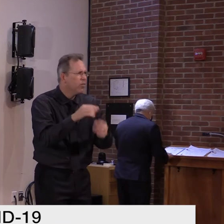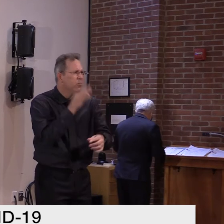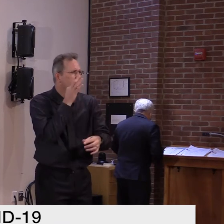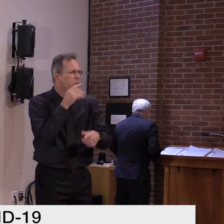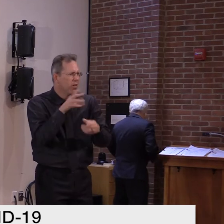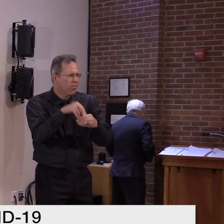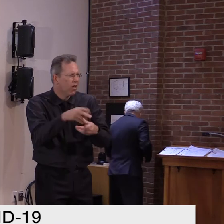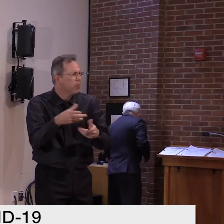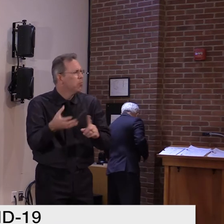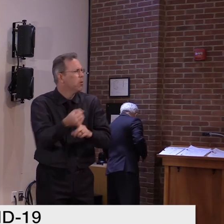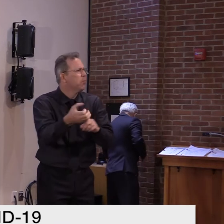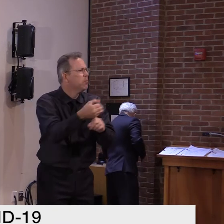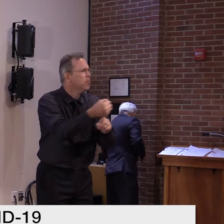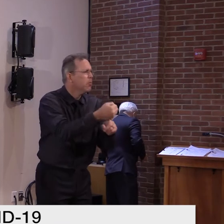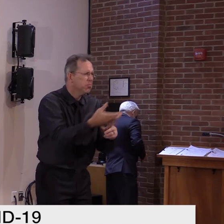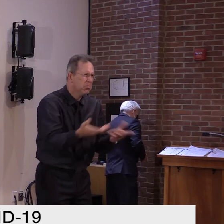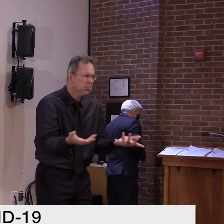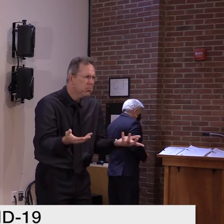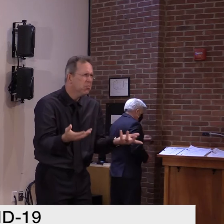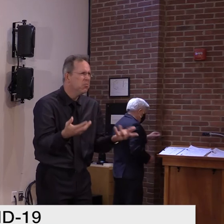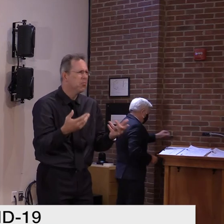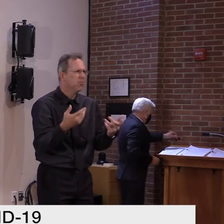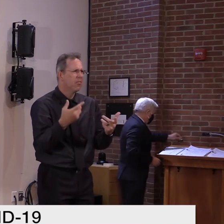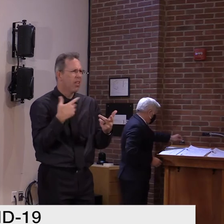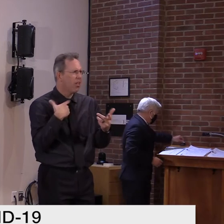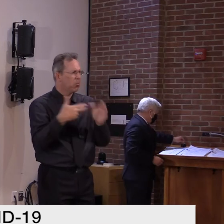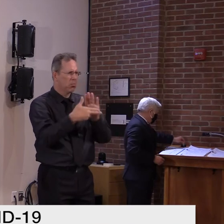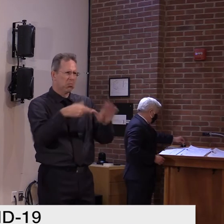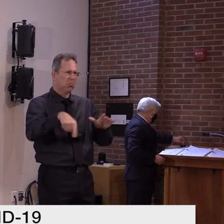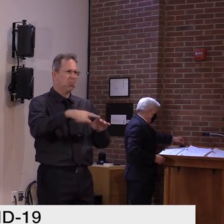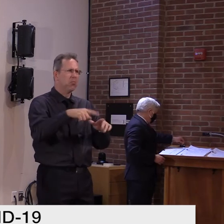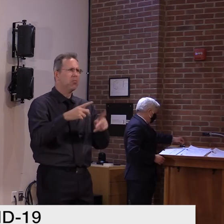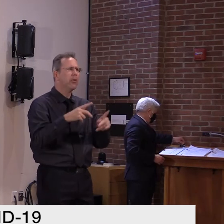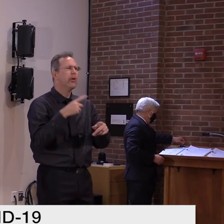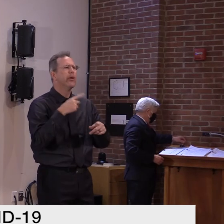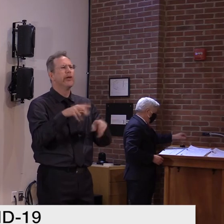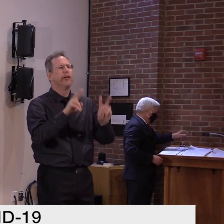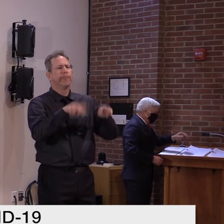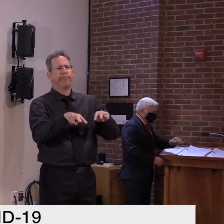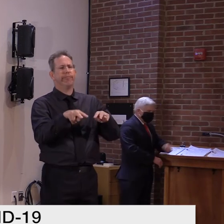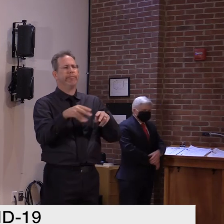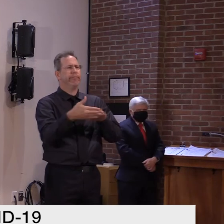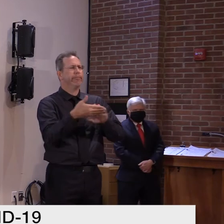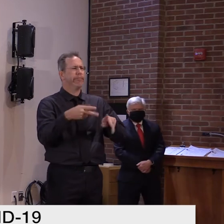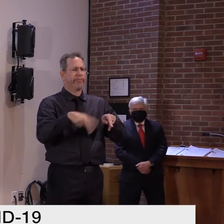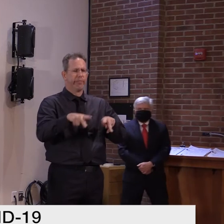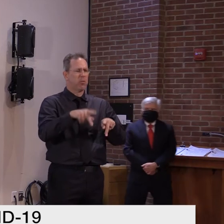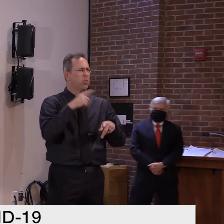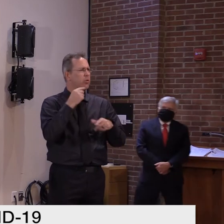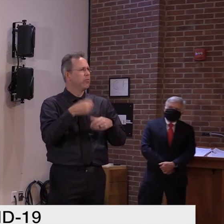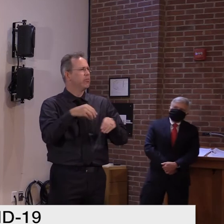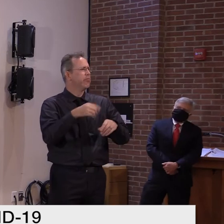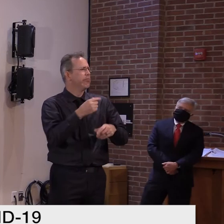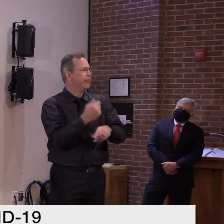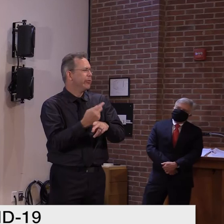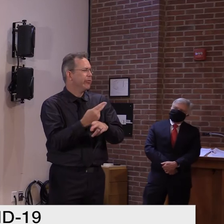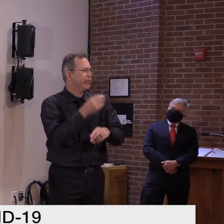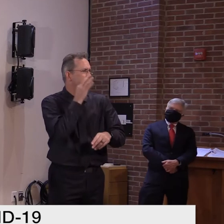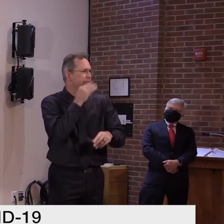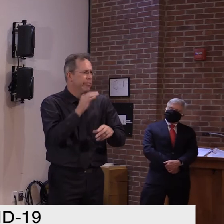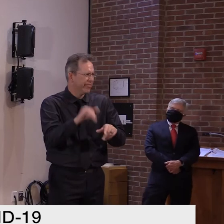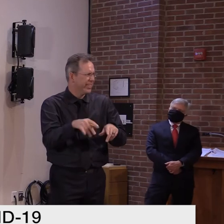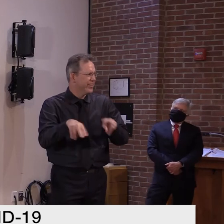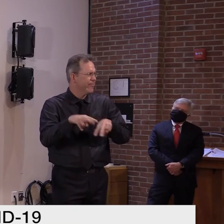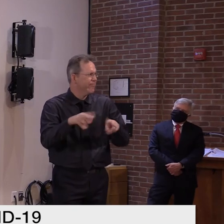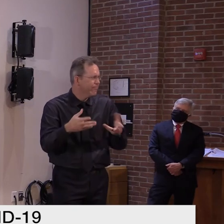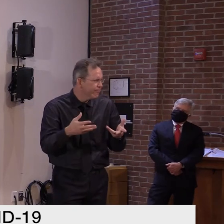these people considered marginalized, and will they be included in this new panel and